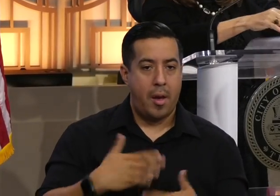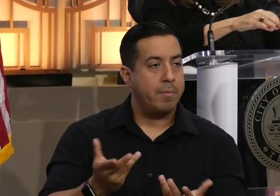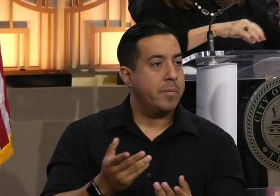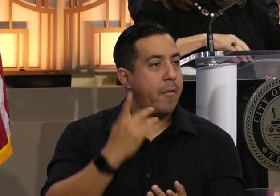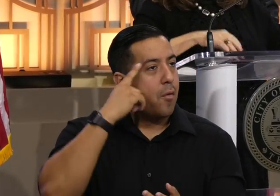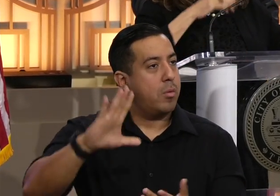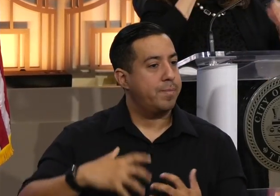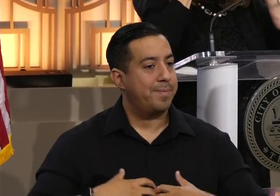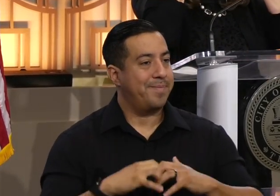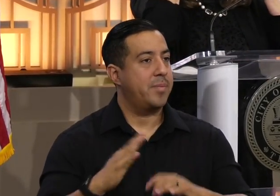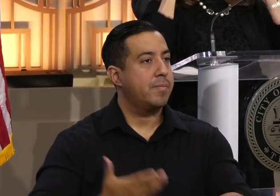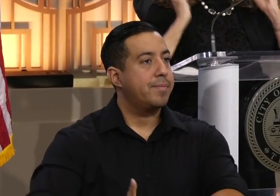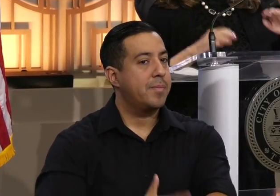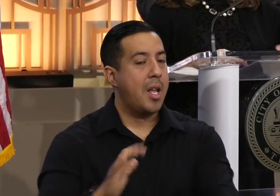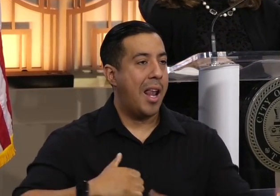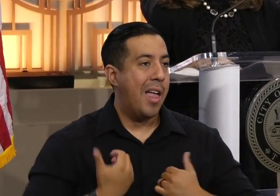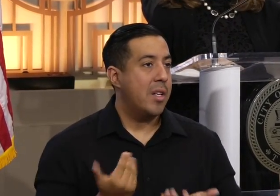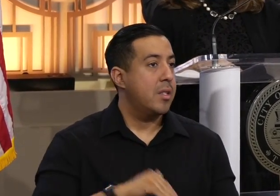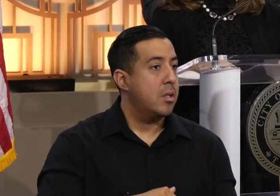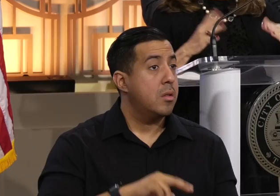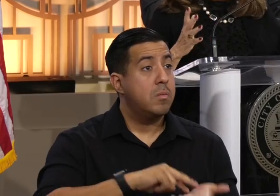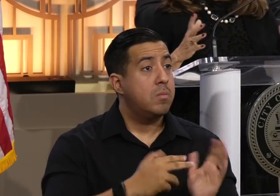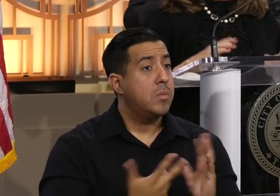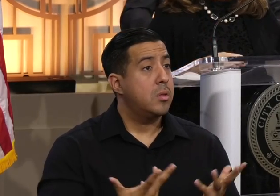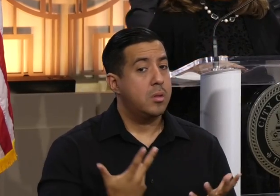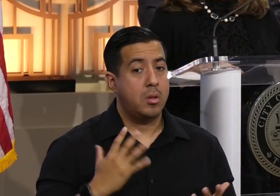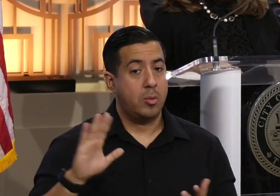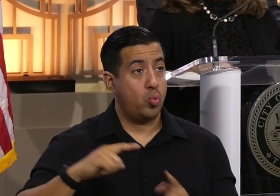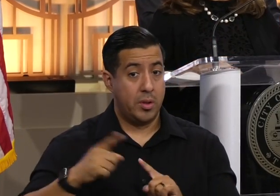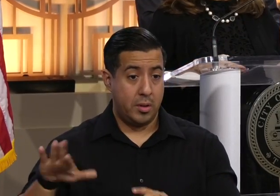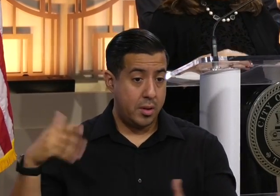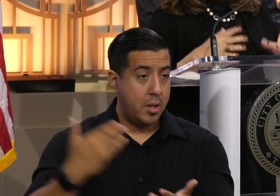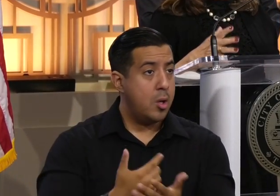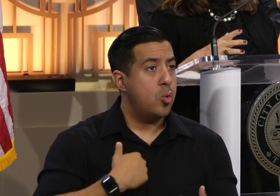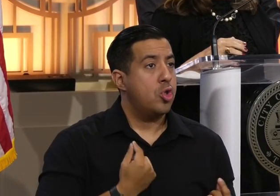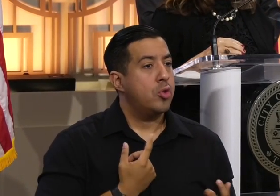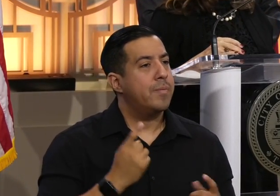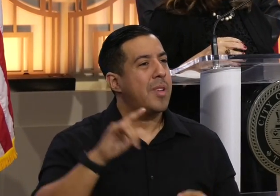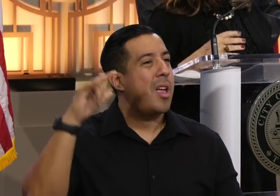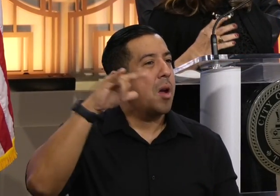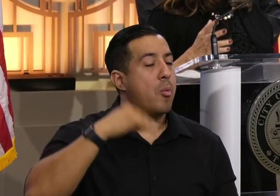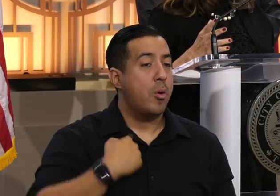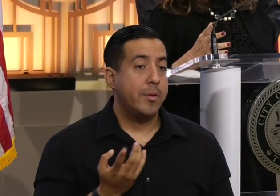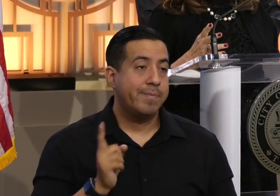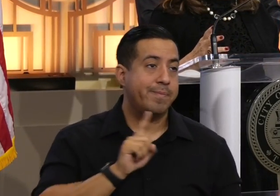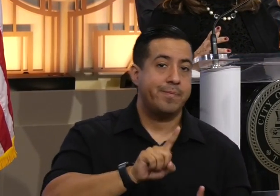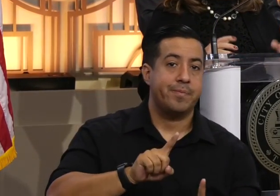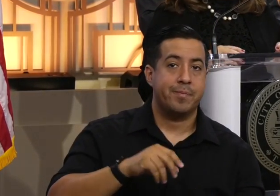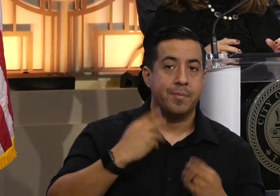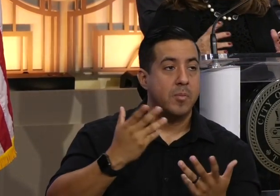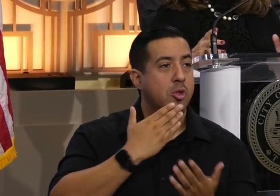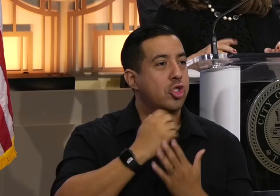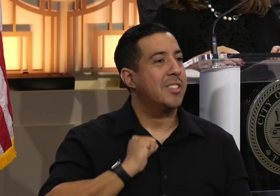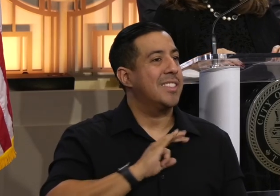rebuild their lives. This means that we begin the journey by welcoming them at the airport, a friendly face, a welcoming staff